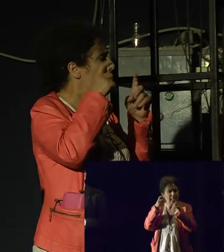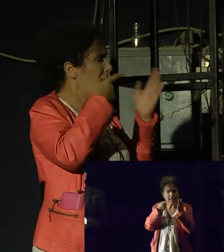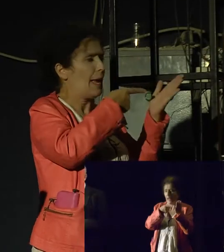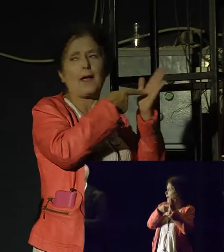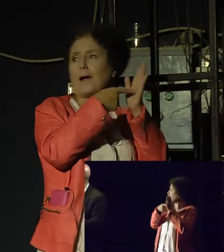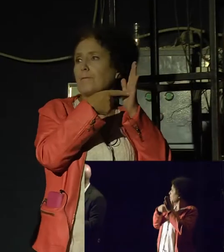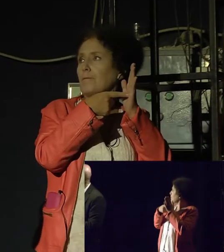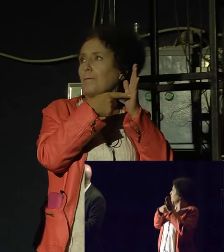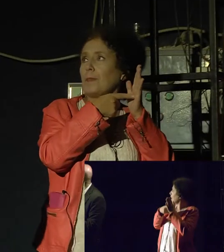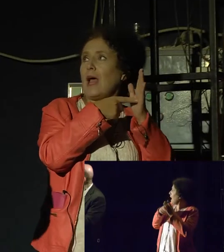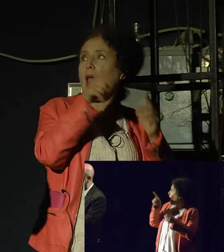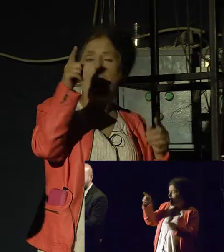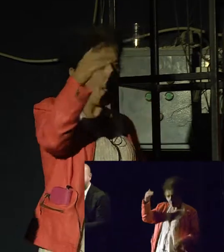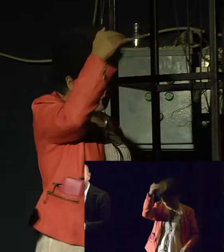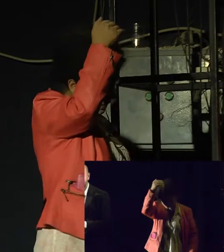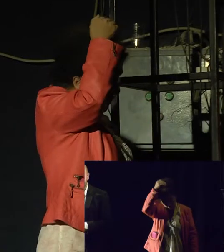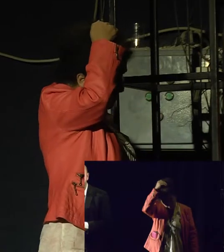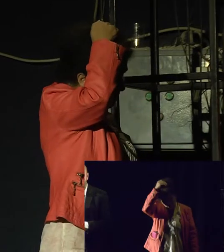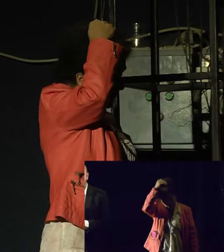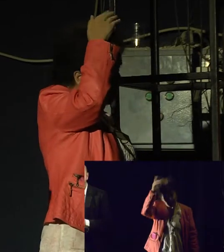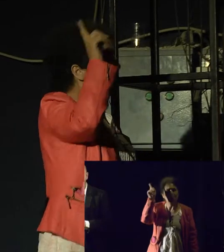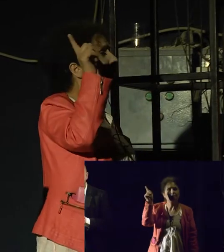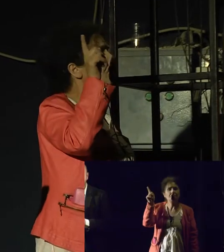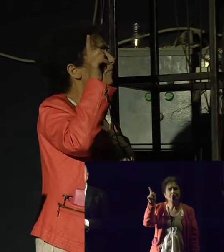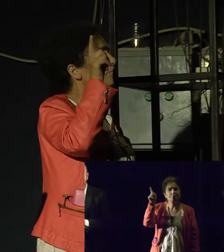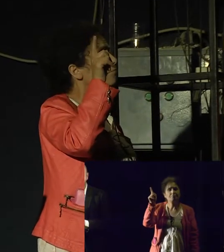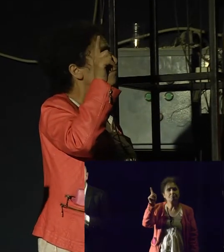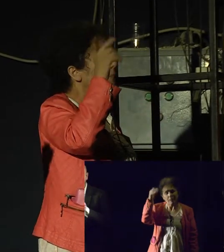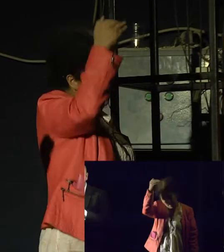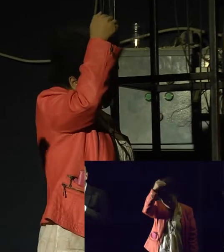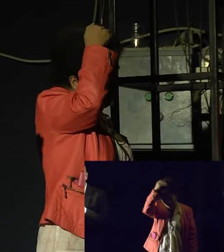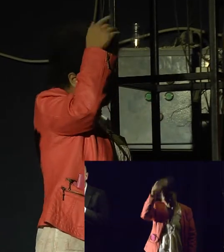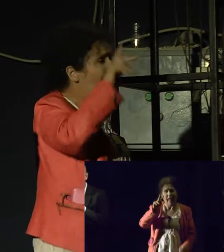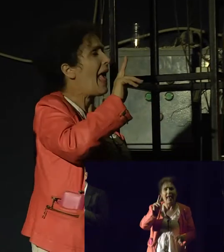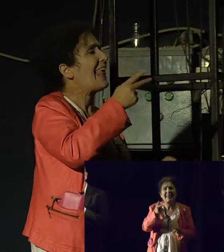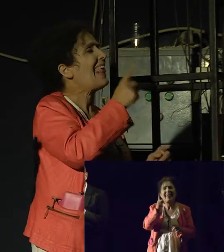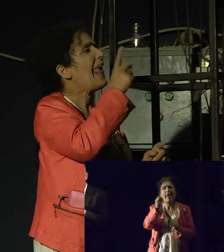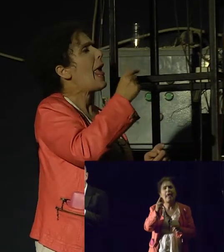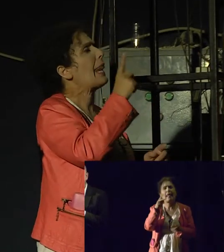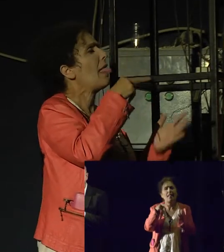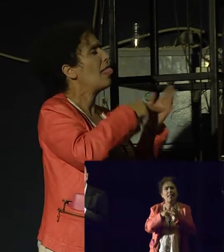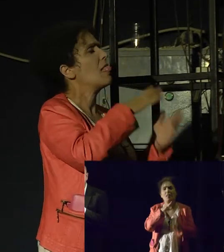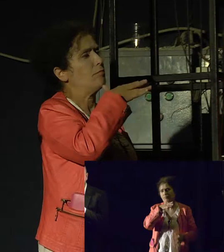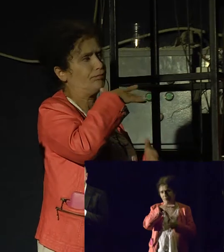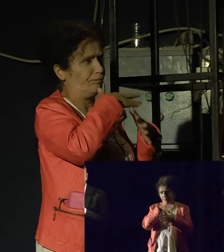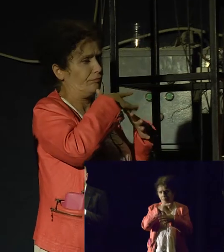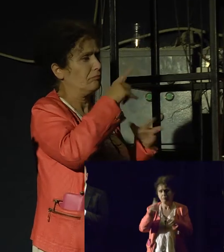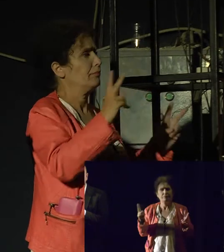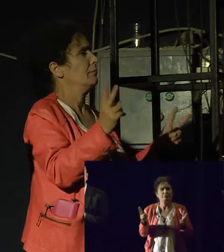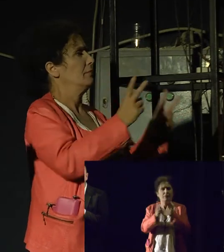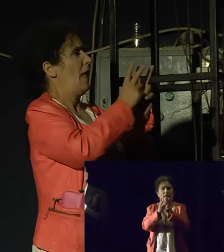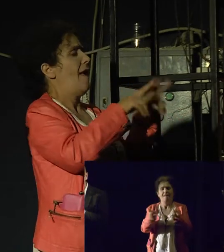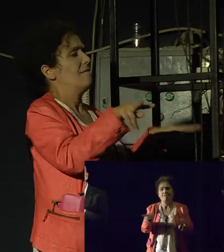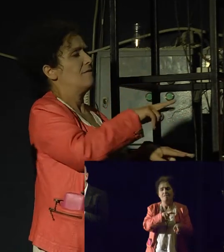Francis and the patriarch Kirill met in Cuba, the first meeting of the two heads of church in over a thousand